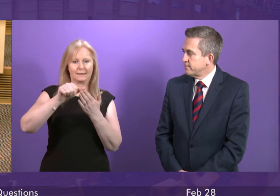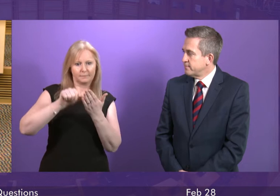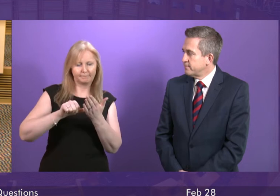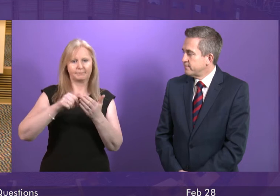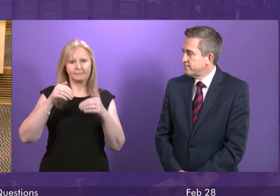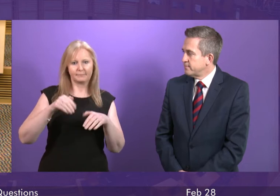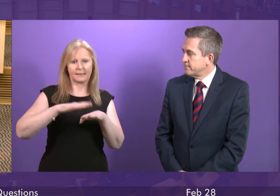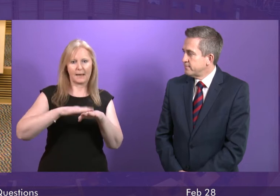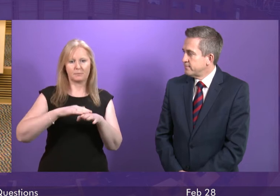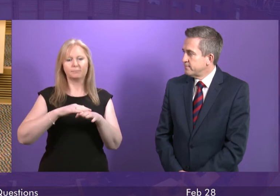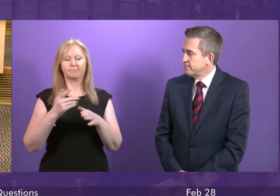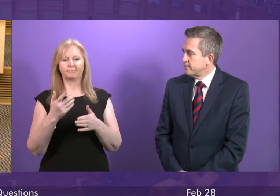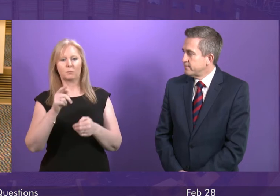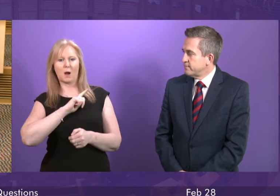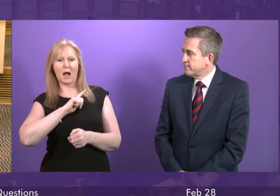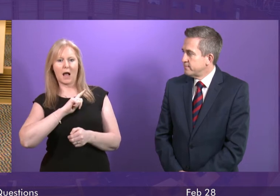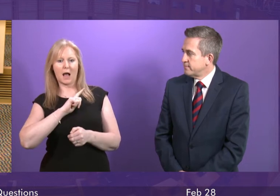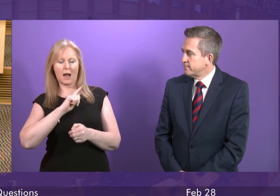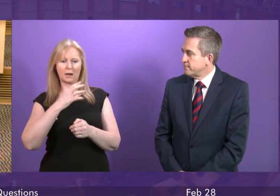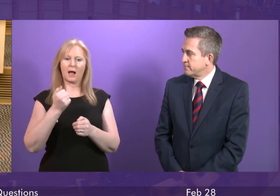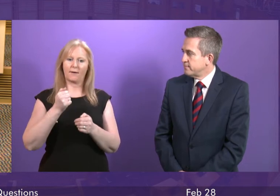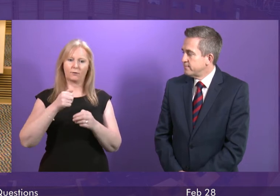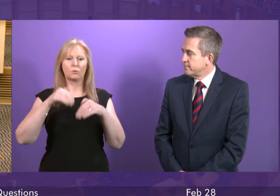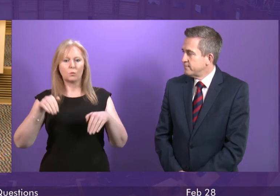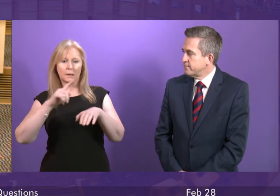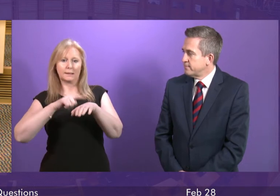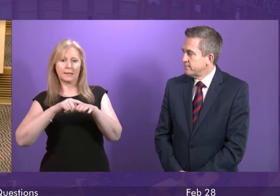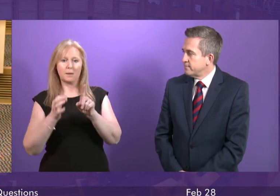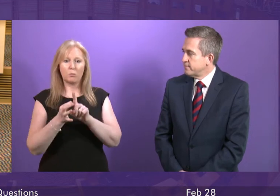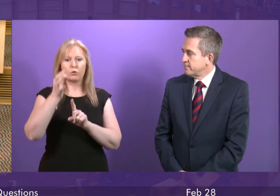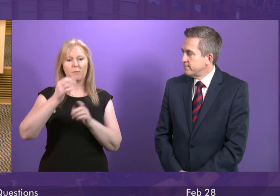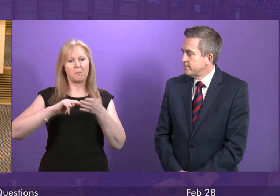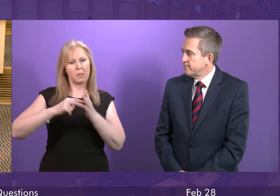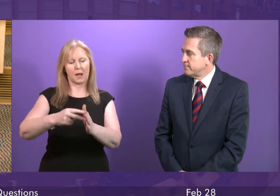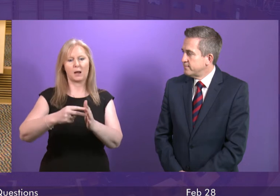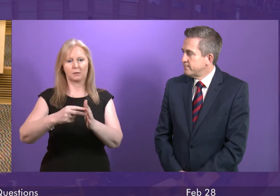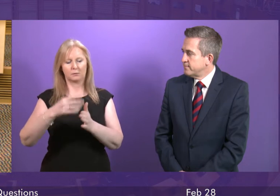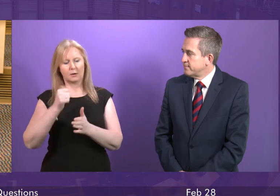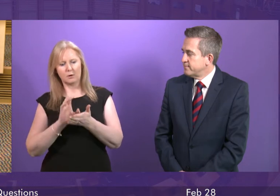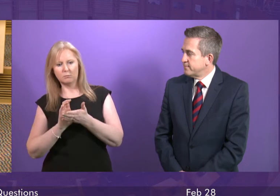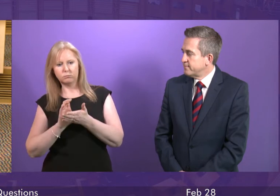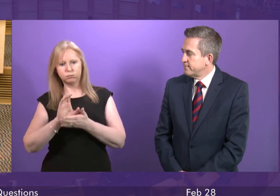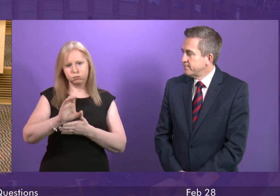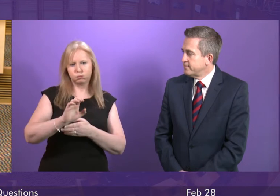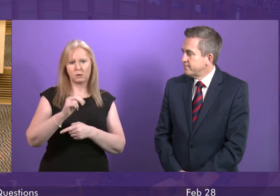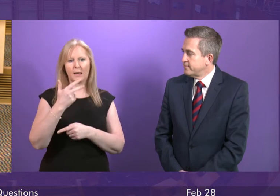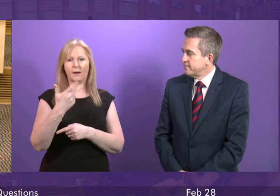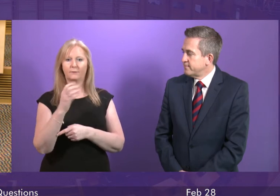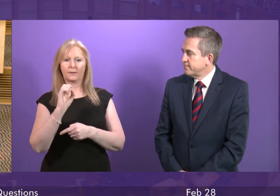in place the Waiting Times Improvement Plan, which is backed by £850 million of dedicated